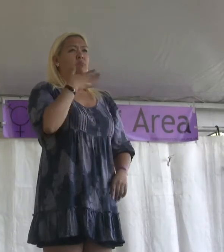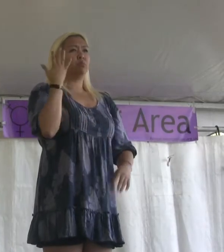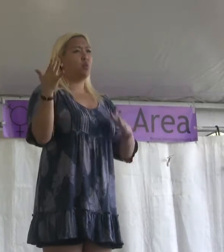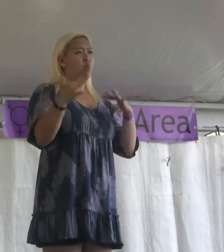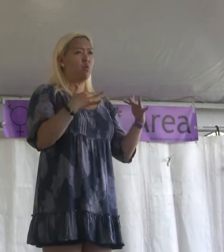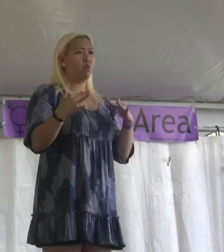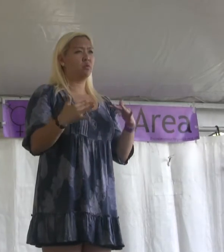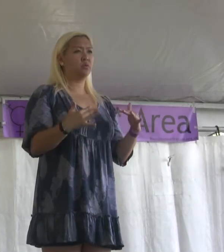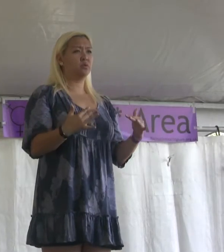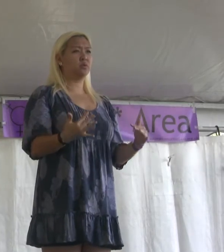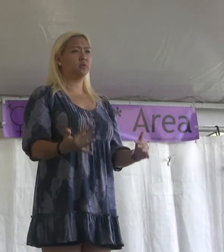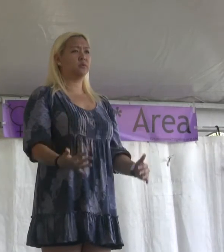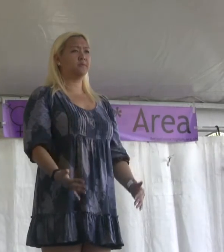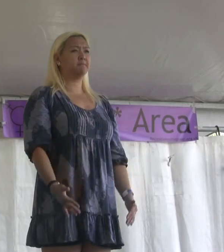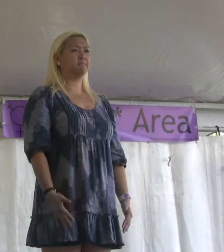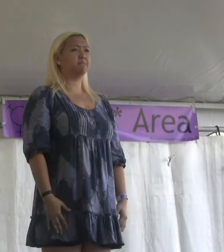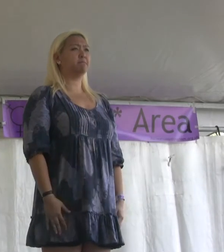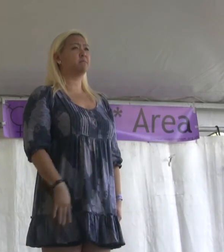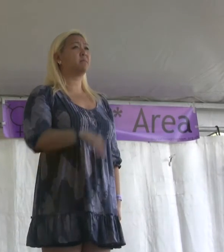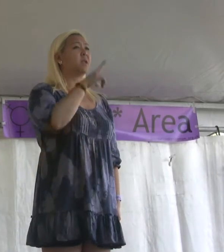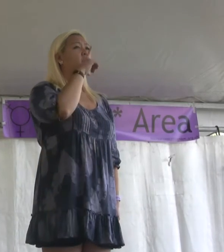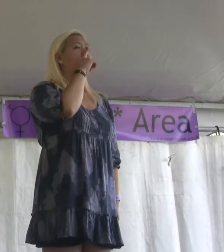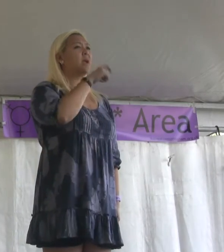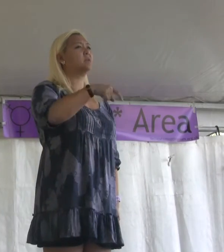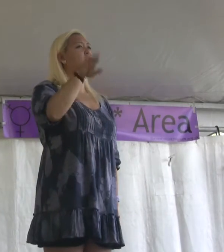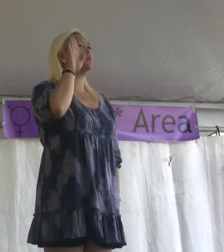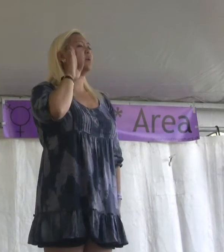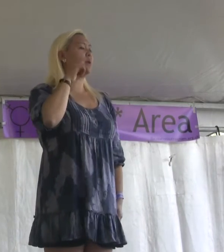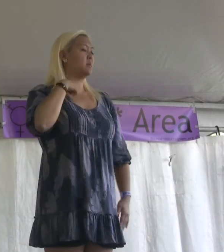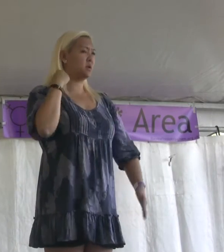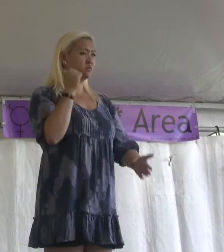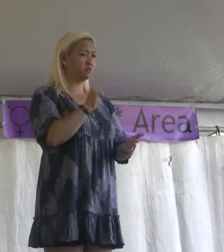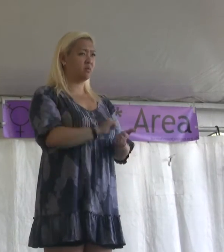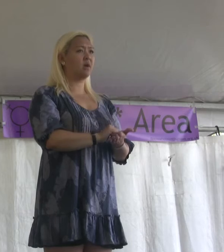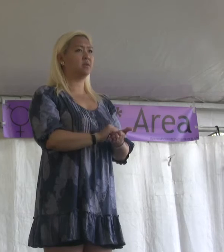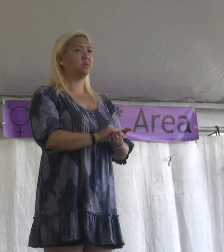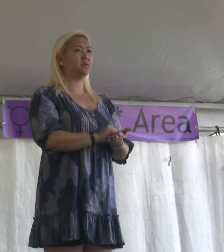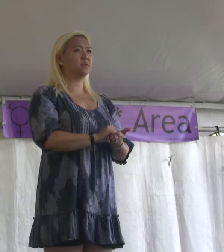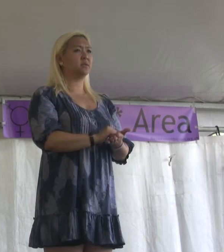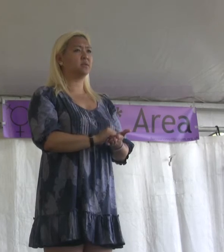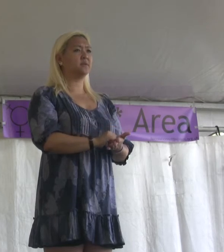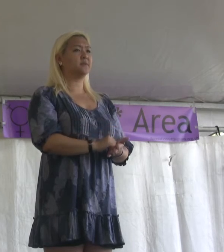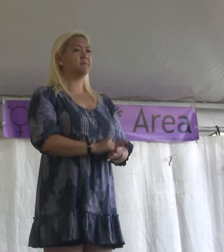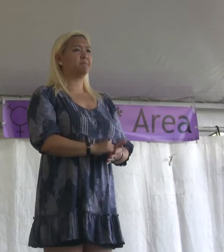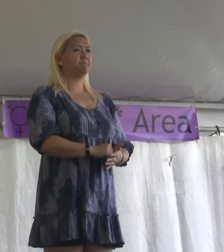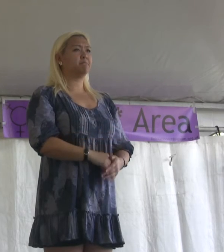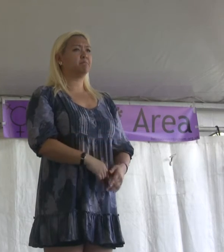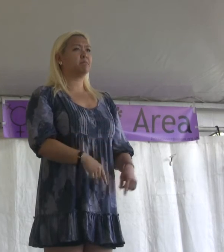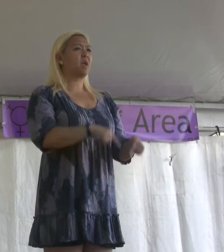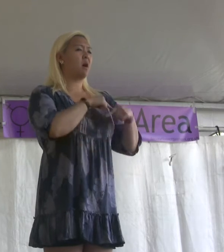Can you deliver us a heart of you? Won't you involve